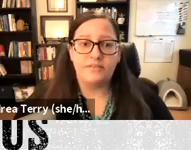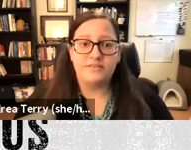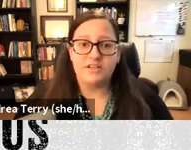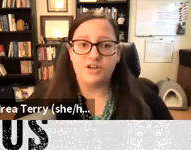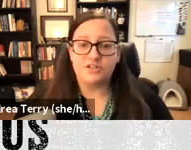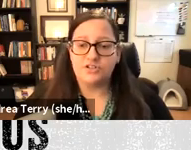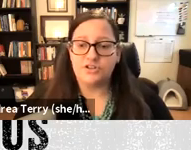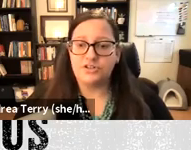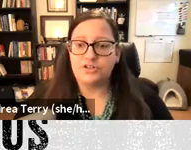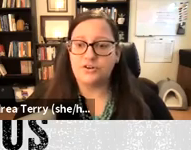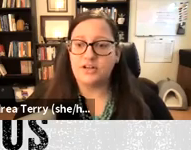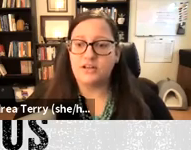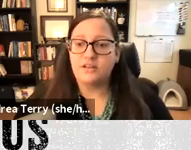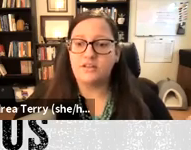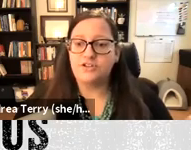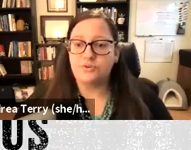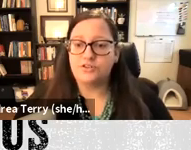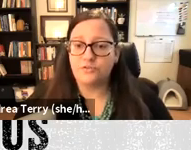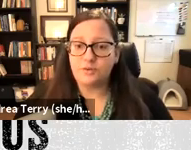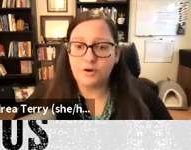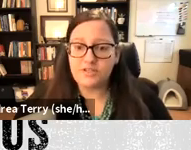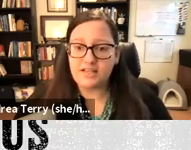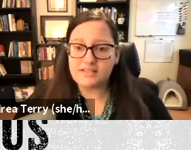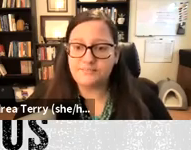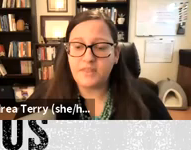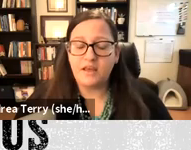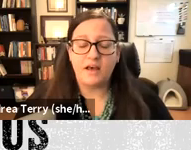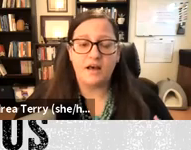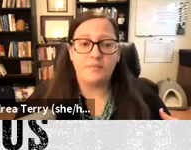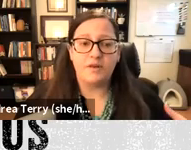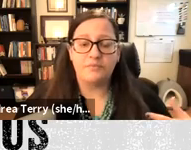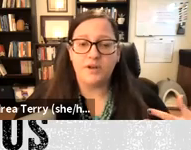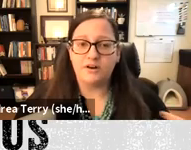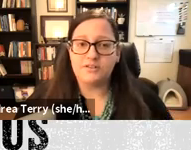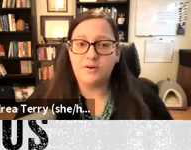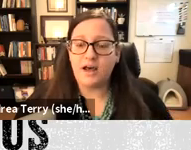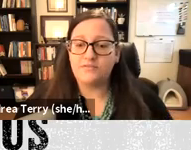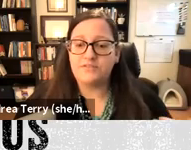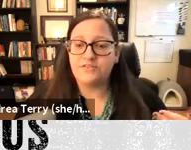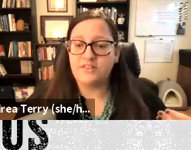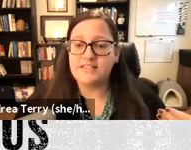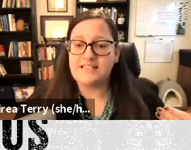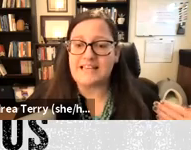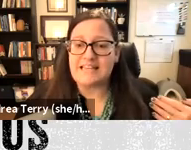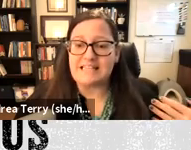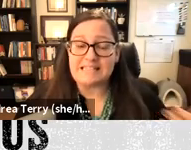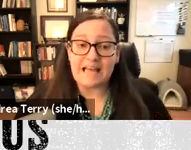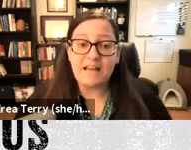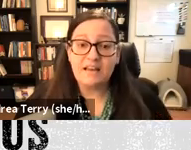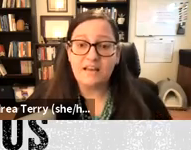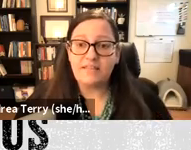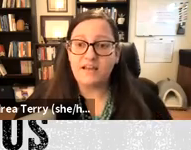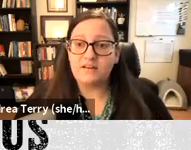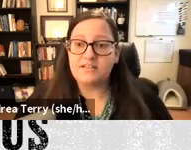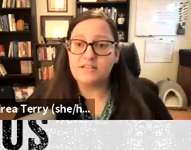St john's church during the George Floyd protests. And we also have different things that he has